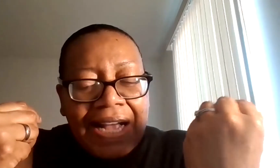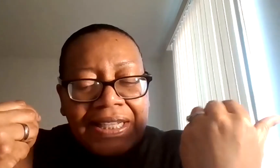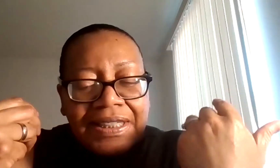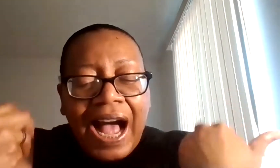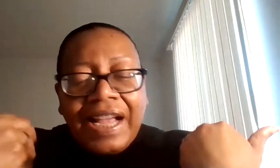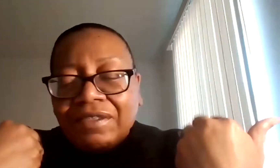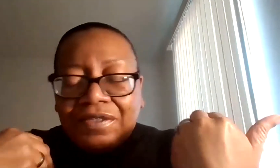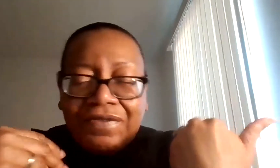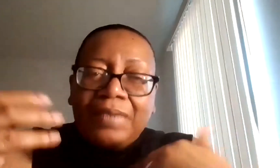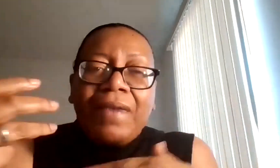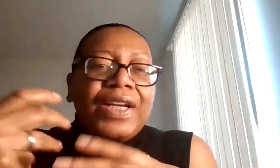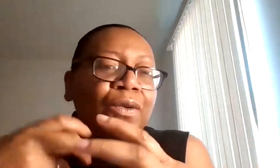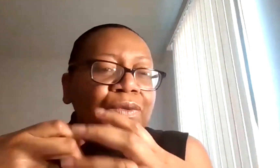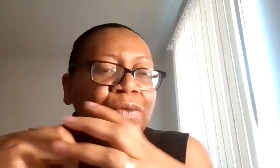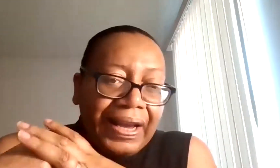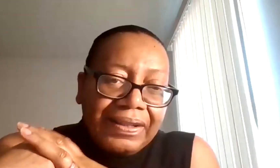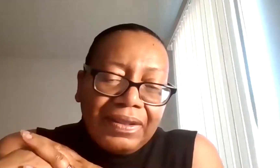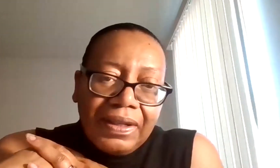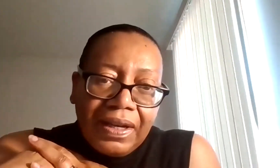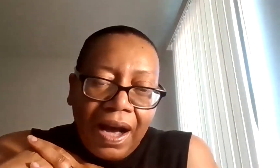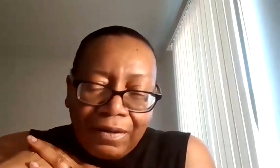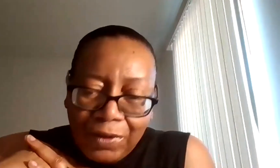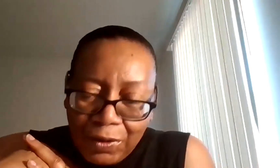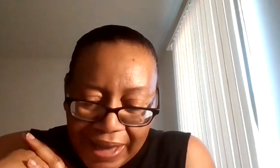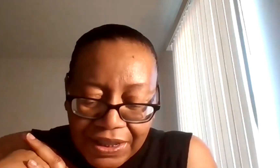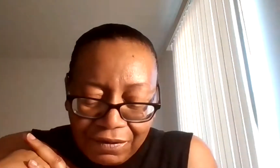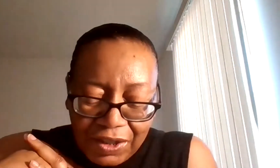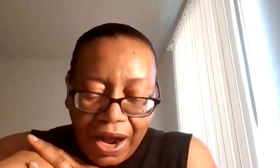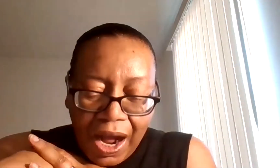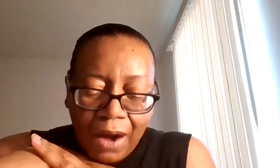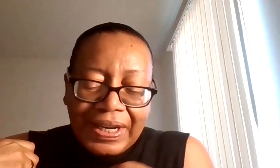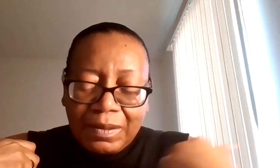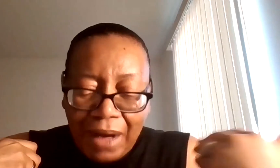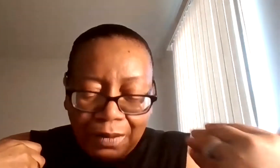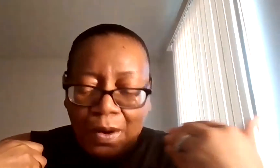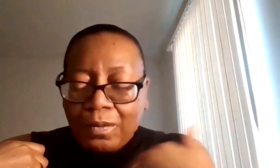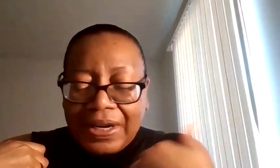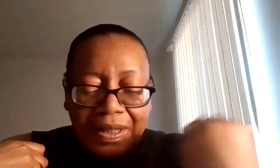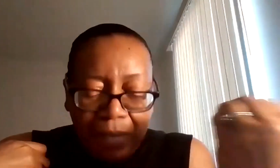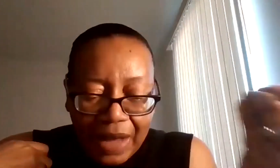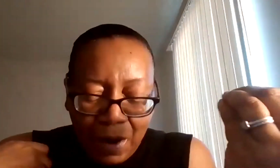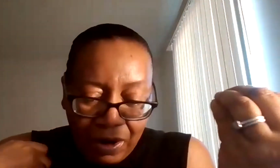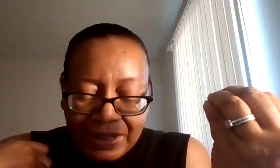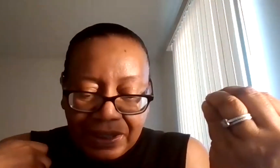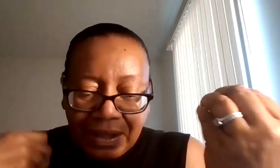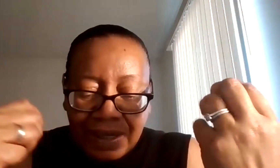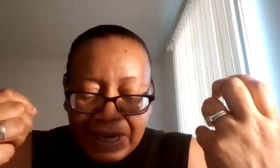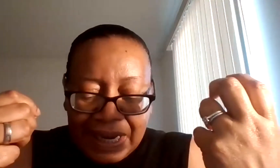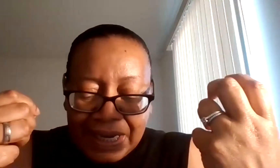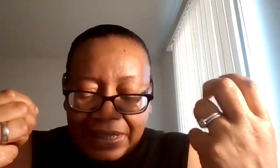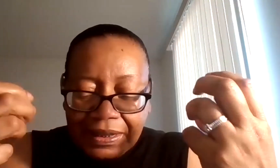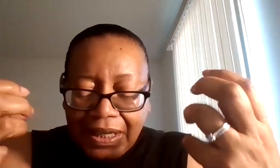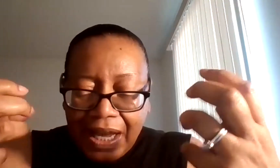And I have to find my own way of trying to figure out what is my role, what is my part